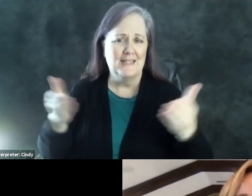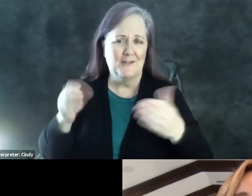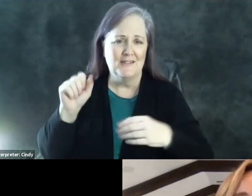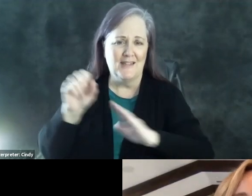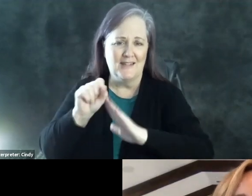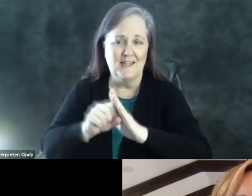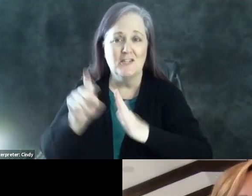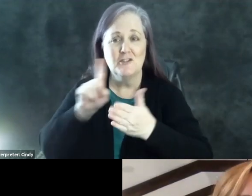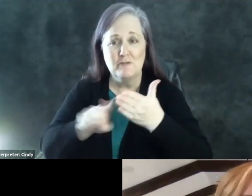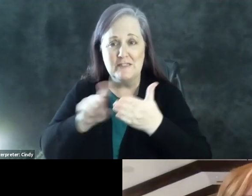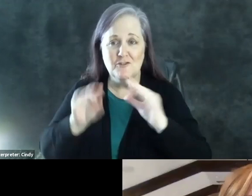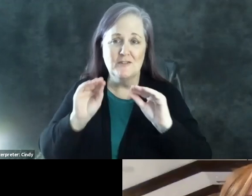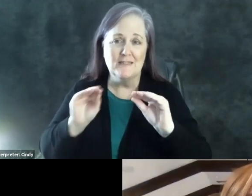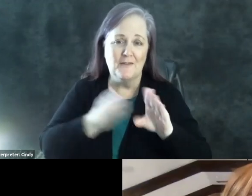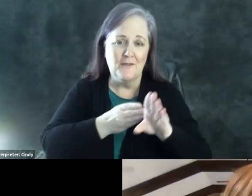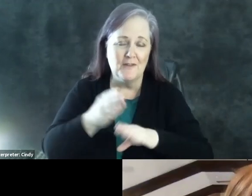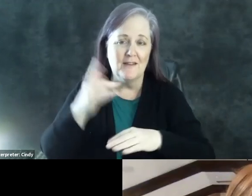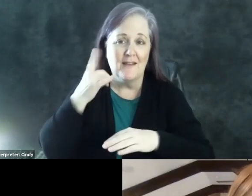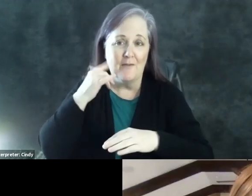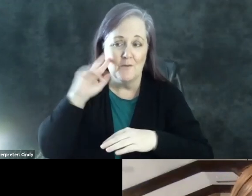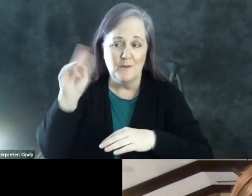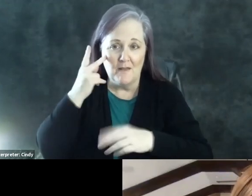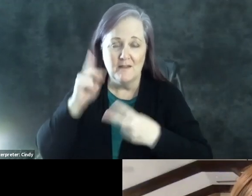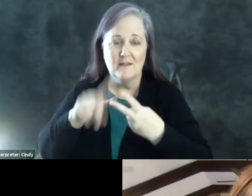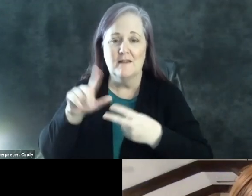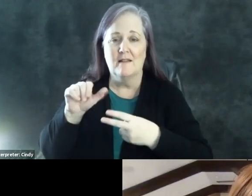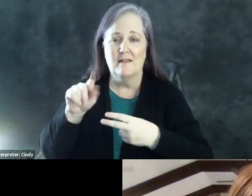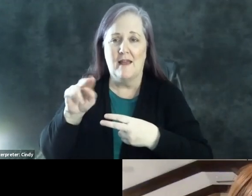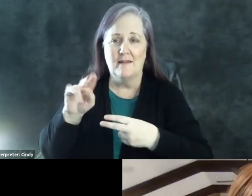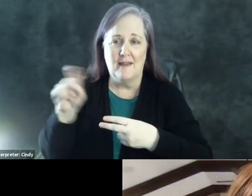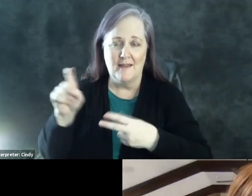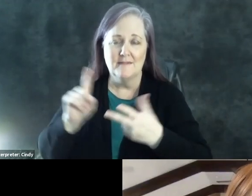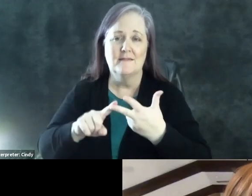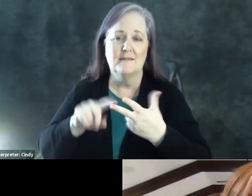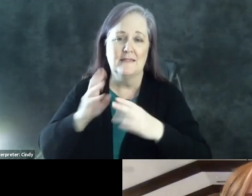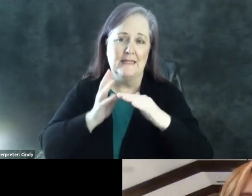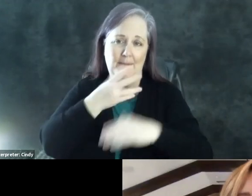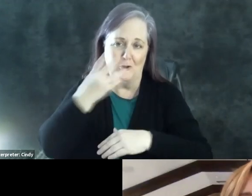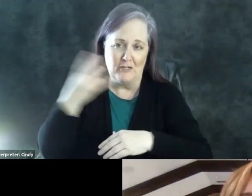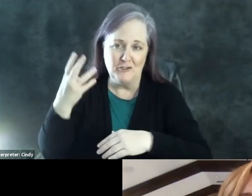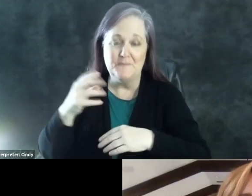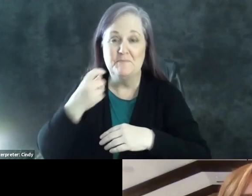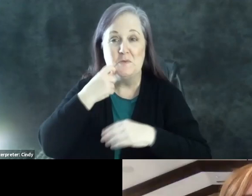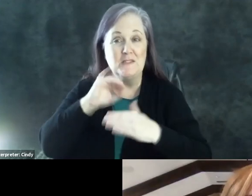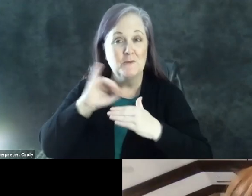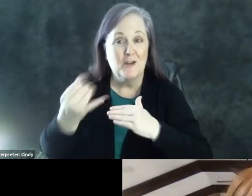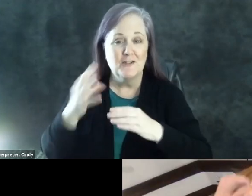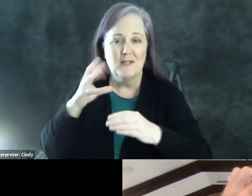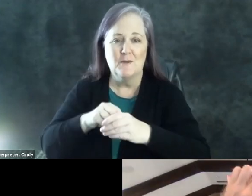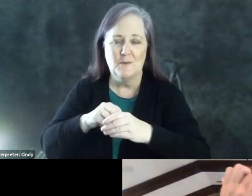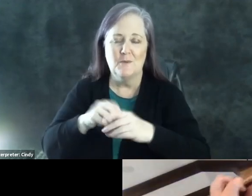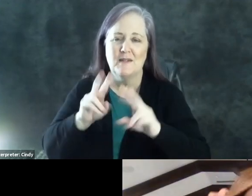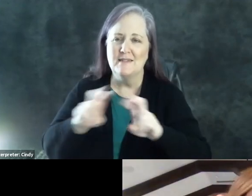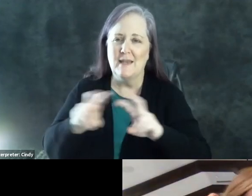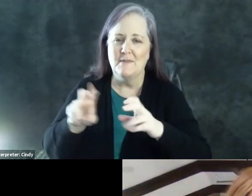researches and teaches in the fields of California politics, Latinx politics, and immigration. Recent projects have included the examination